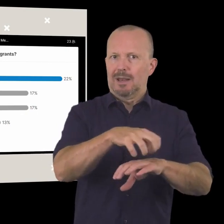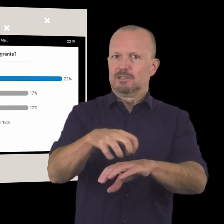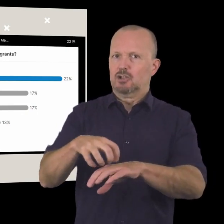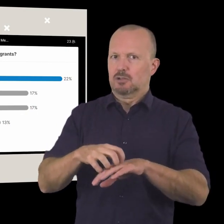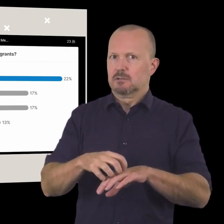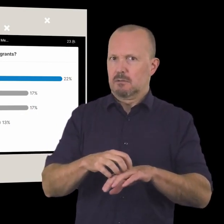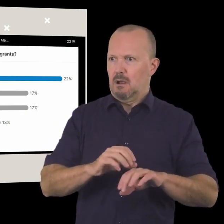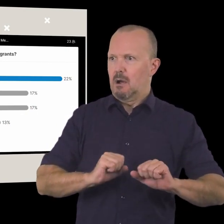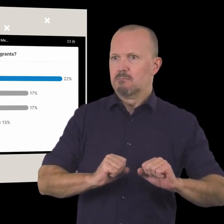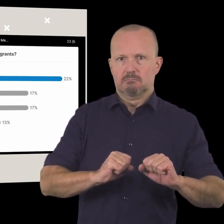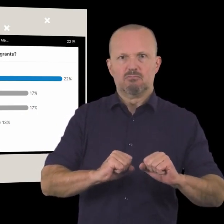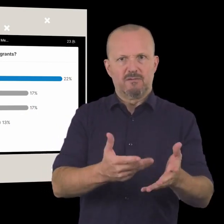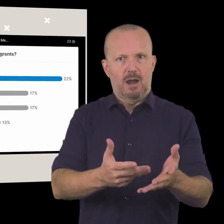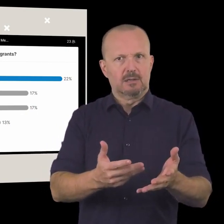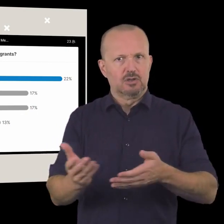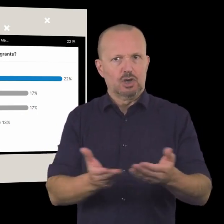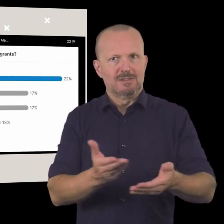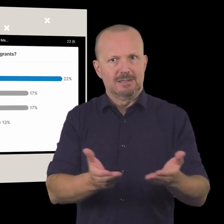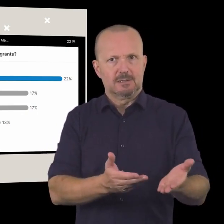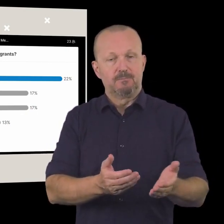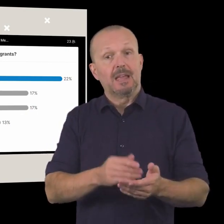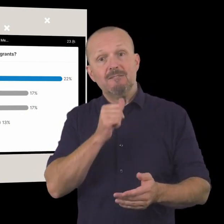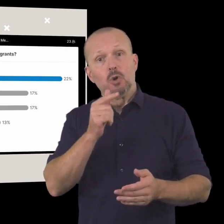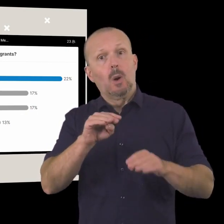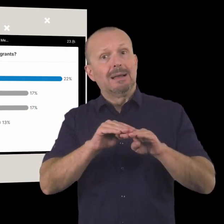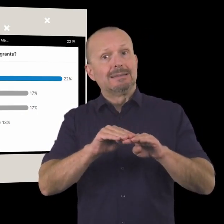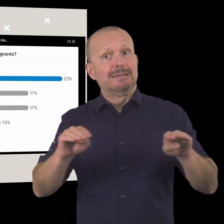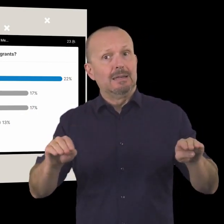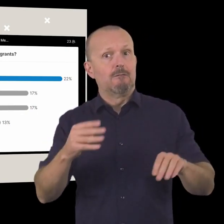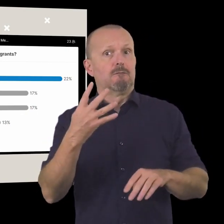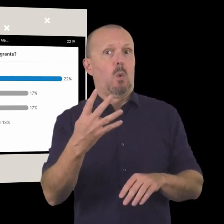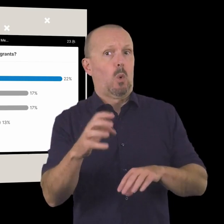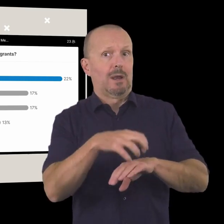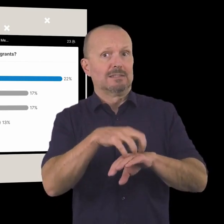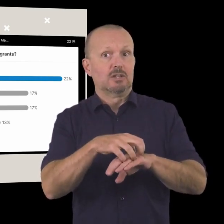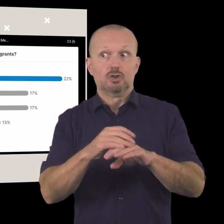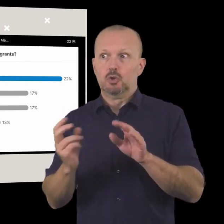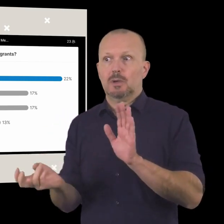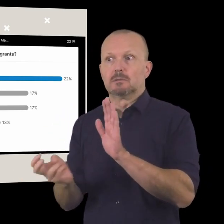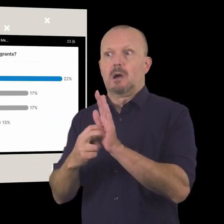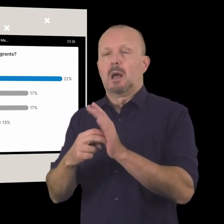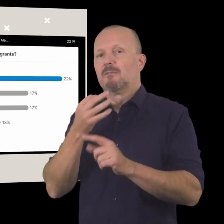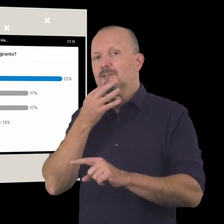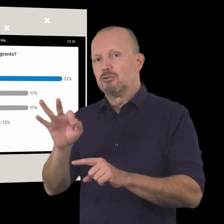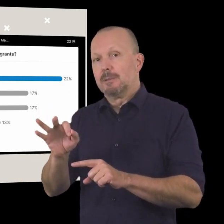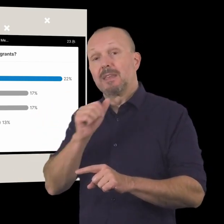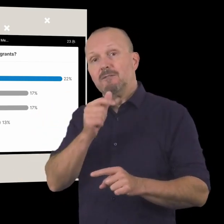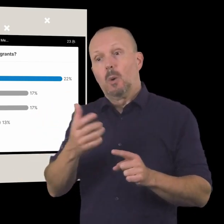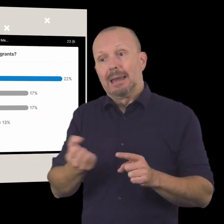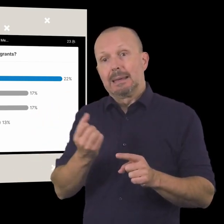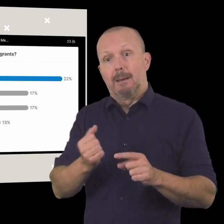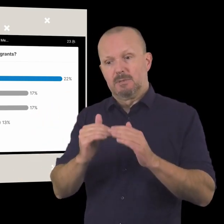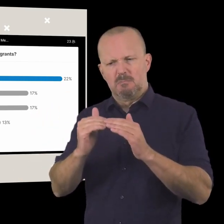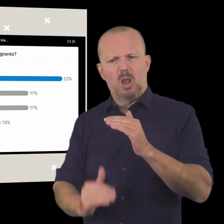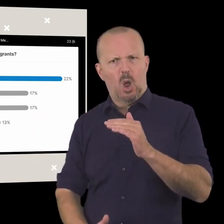funds so you can sign up if you're a tier 4 organization you can sign up for free or your